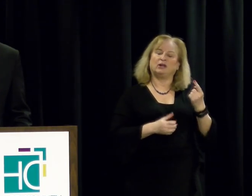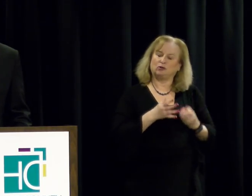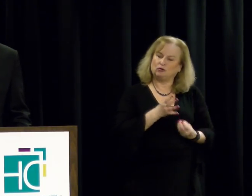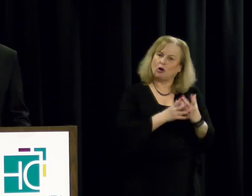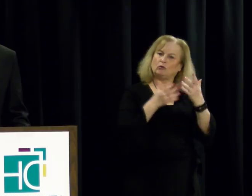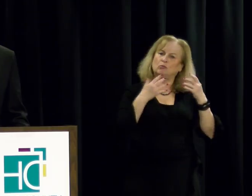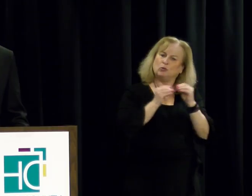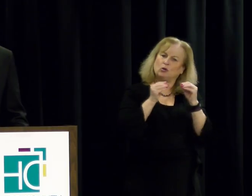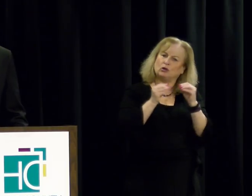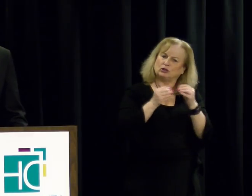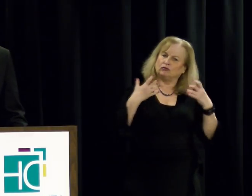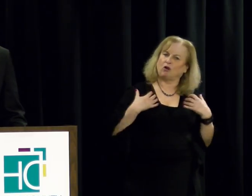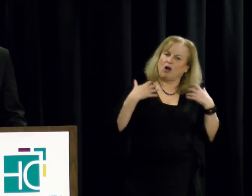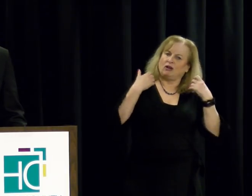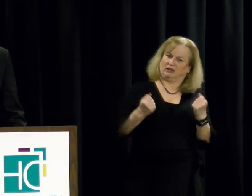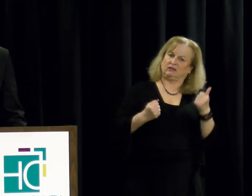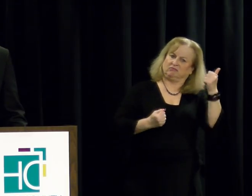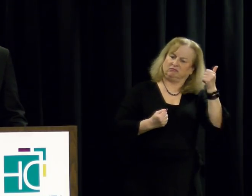grow stronger.